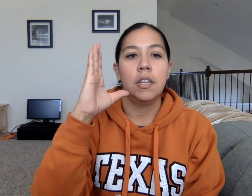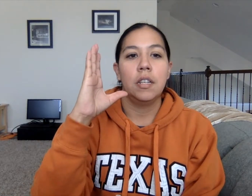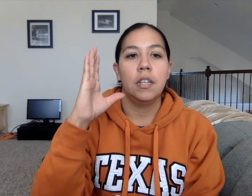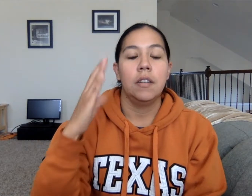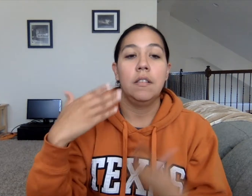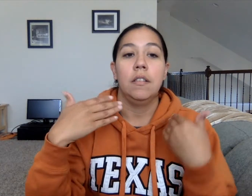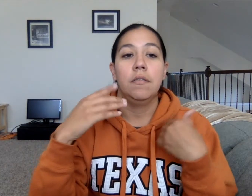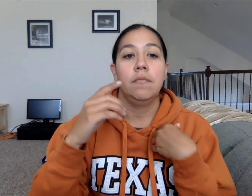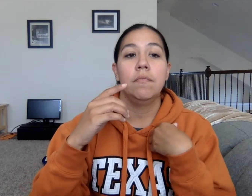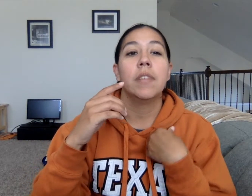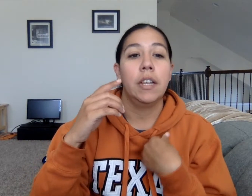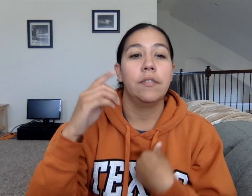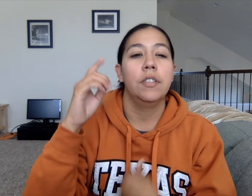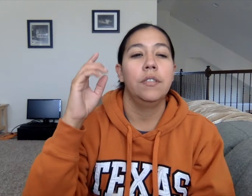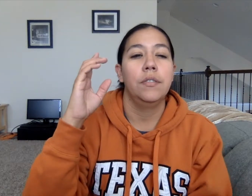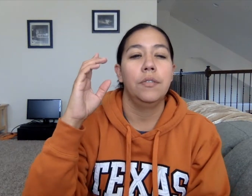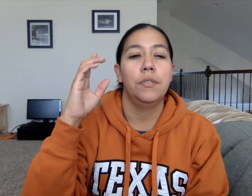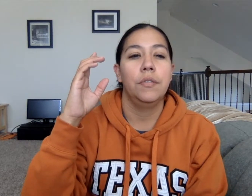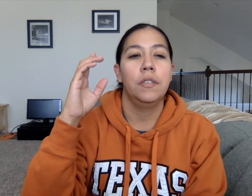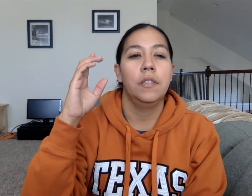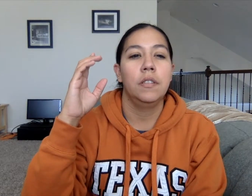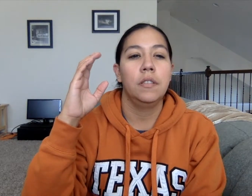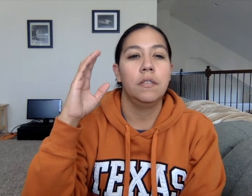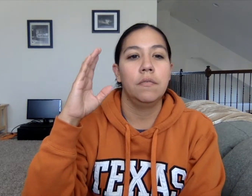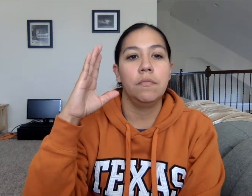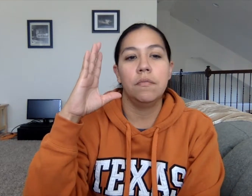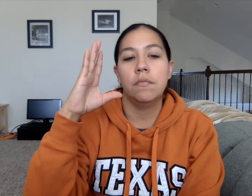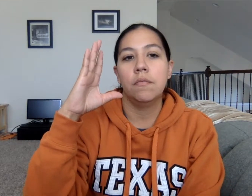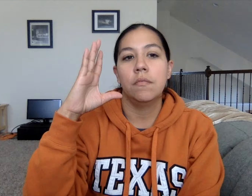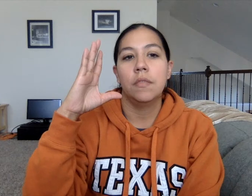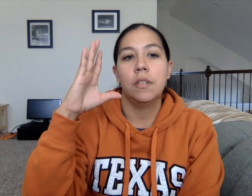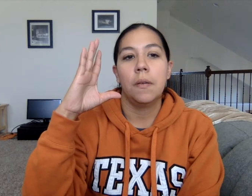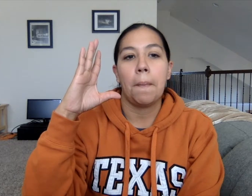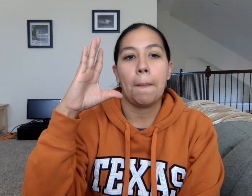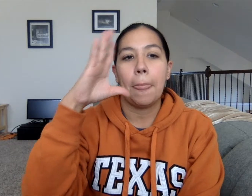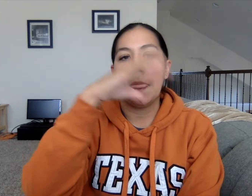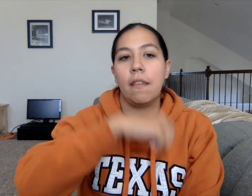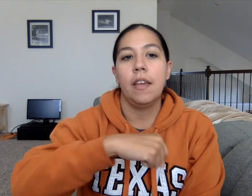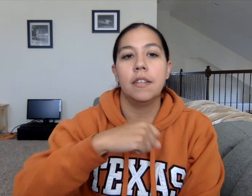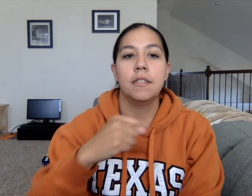Tell me I'm alive. This is never